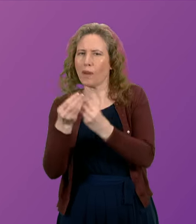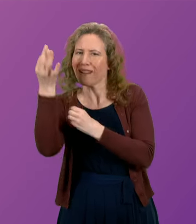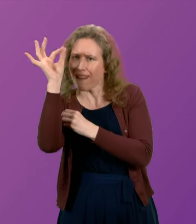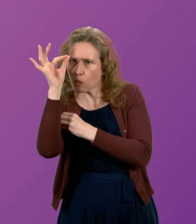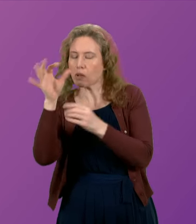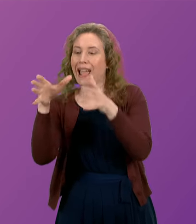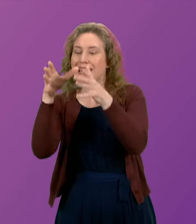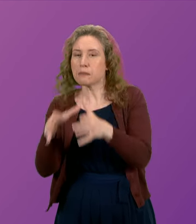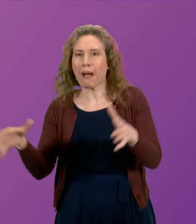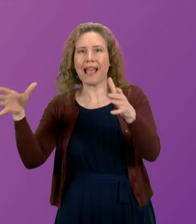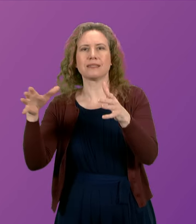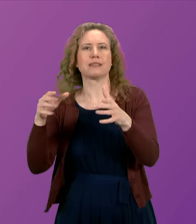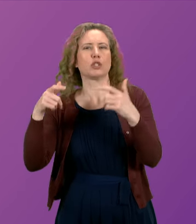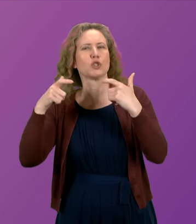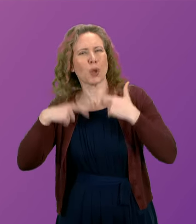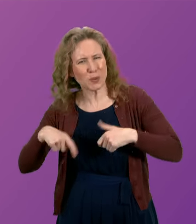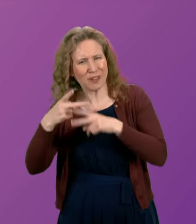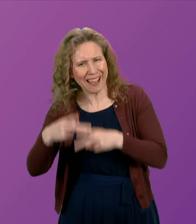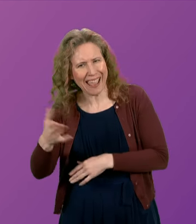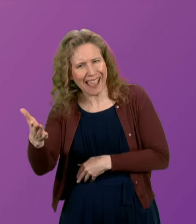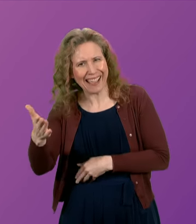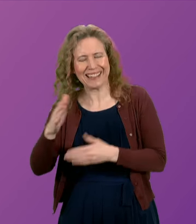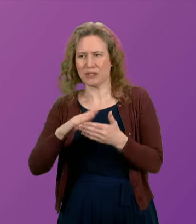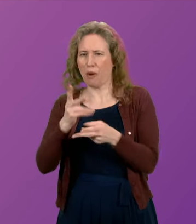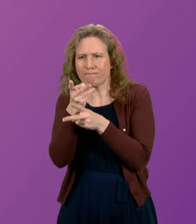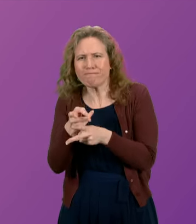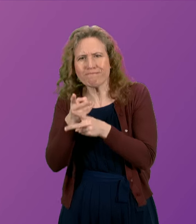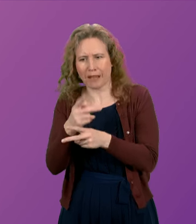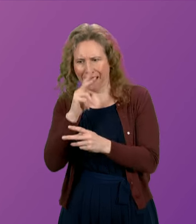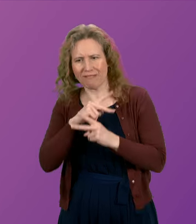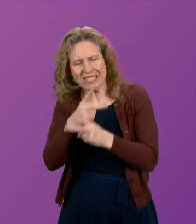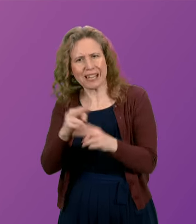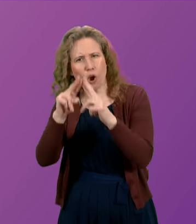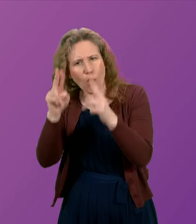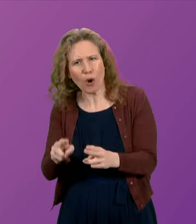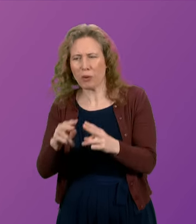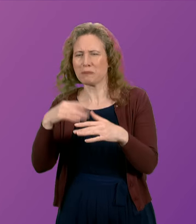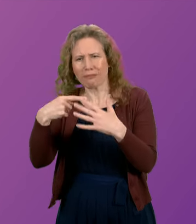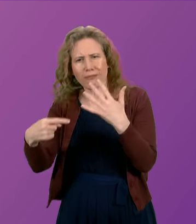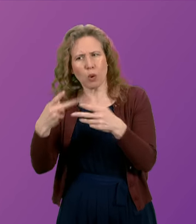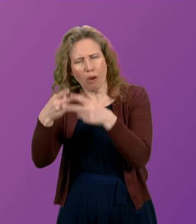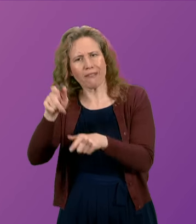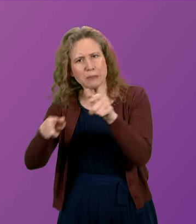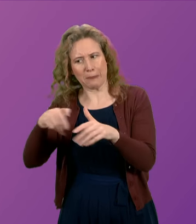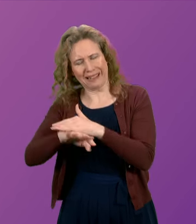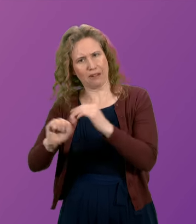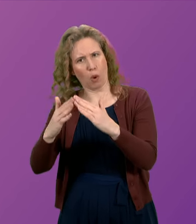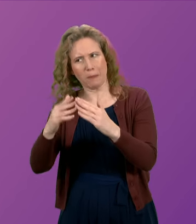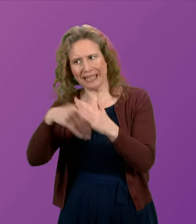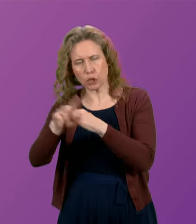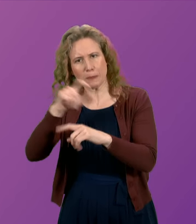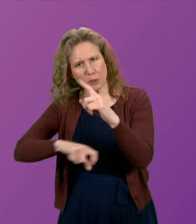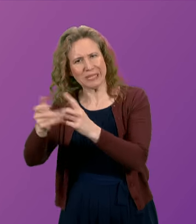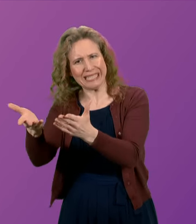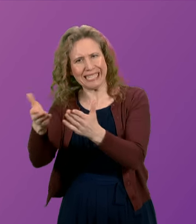to expand the provision of social care in the community to ensure that we can address the delayed discharge issue. But ultimately,